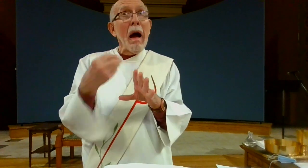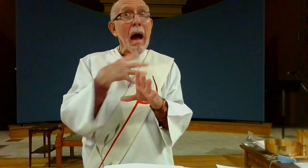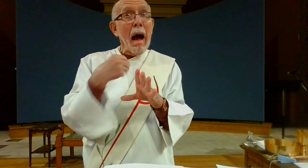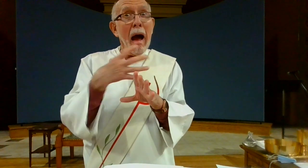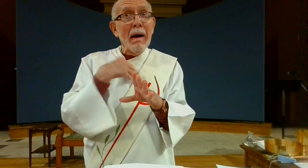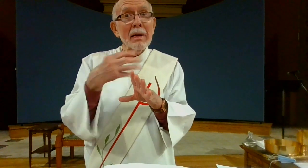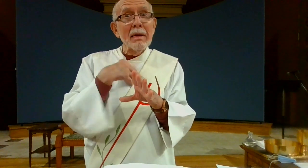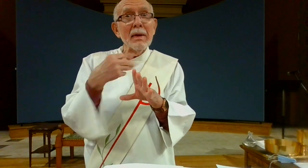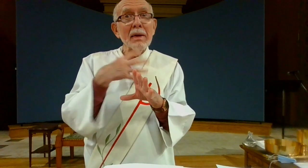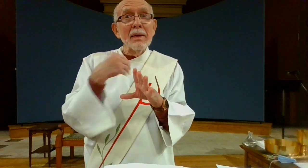and maybe white